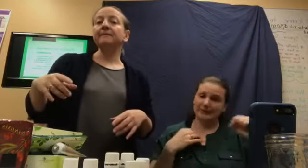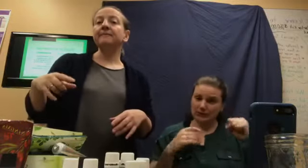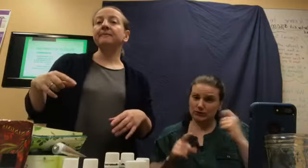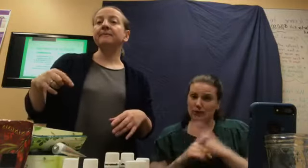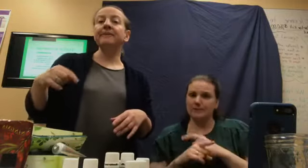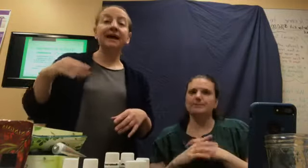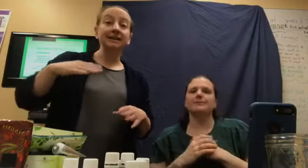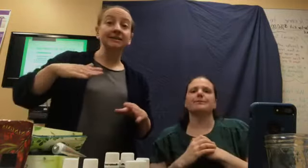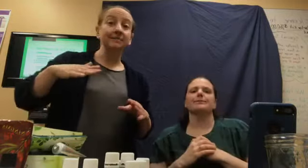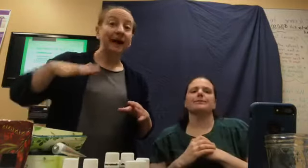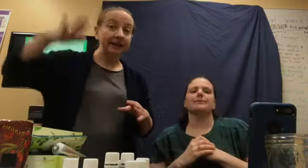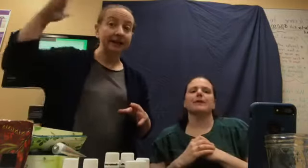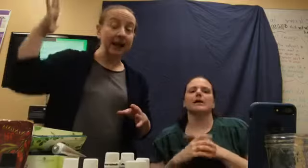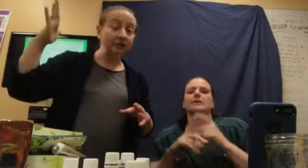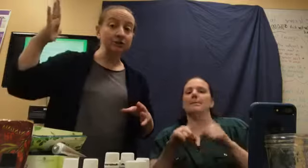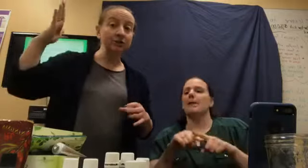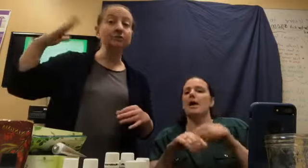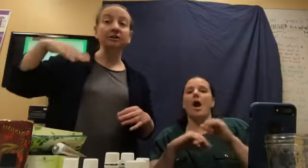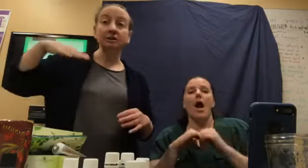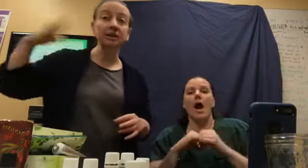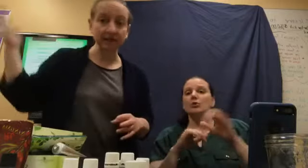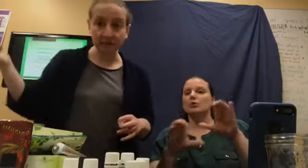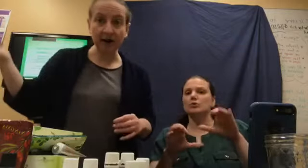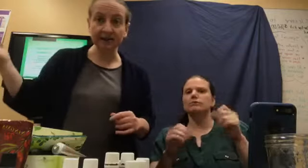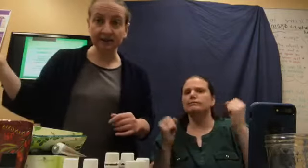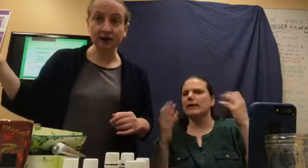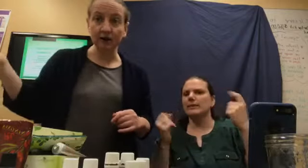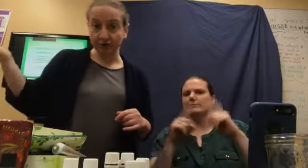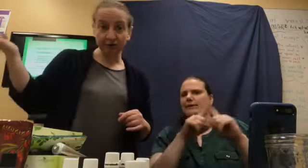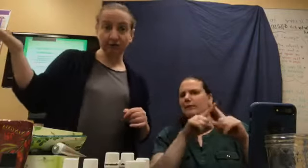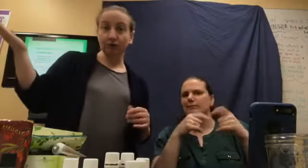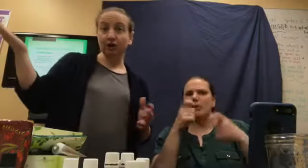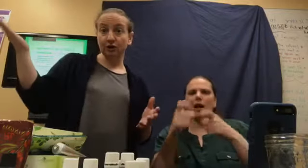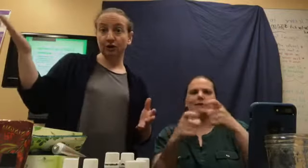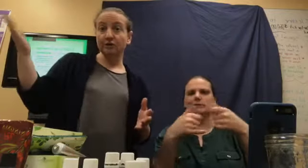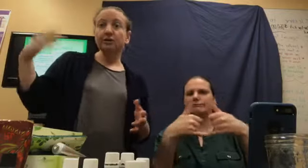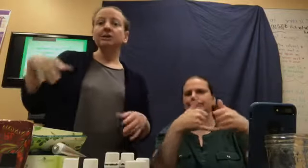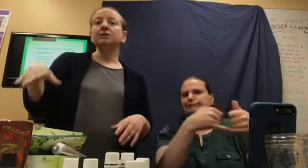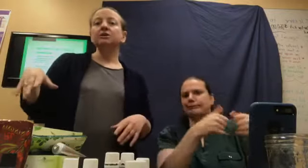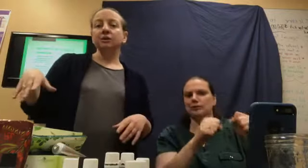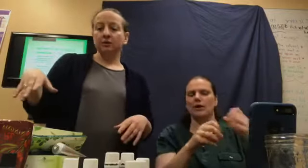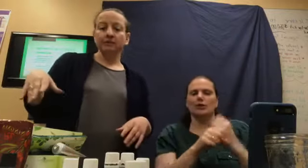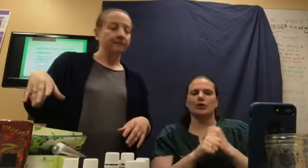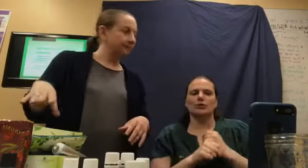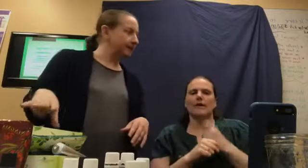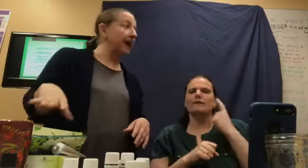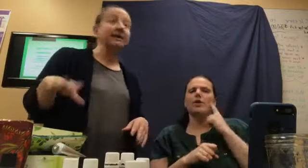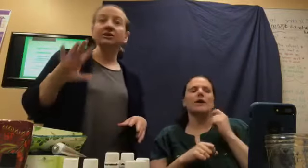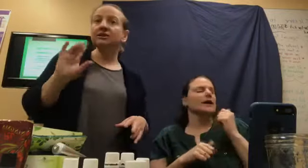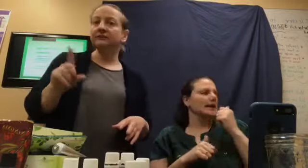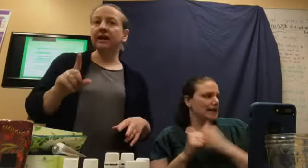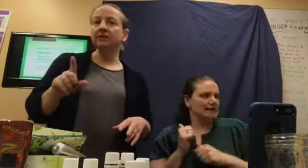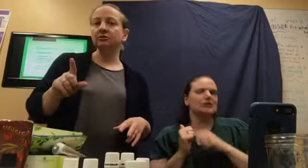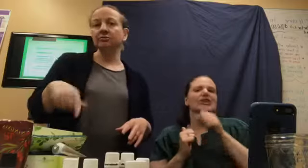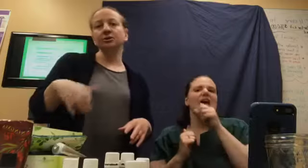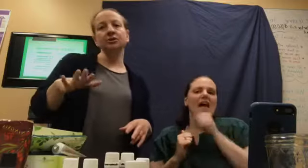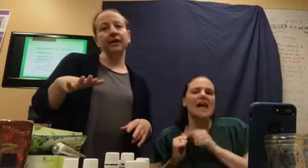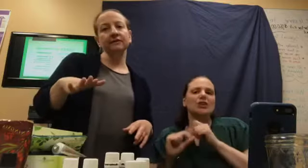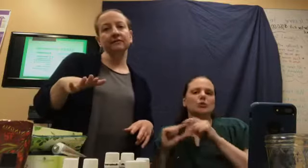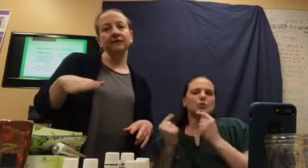And, then, depending on how you do, there's tons of prizes also that you can earn. For age groups. And, there's different age groups. So, you don't have to feel